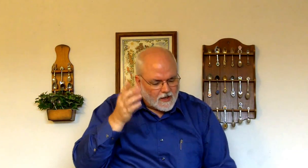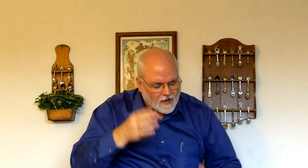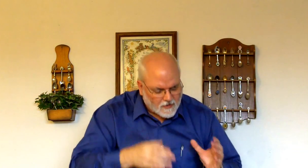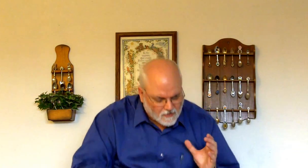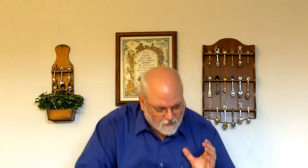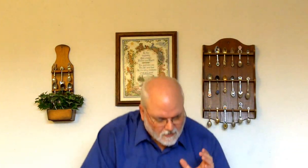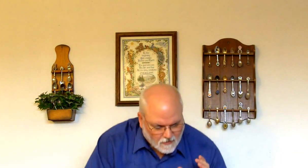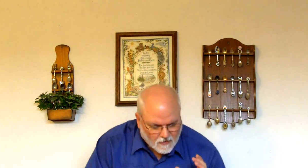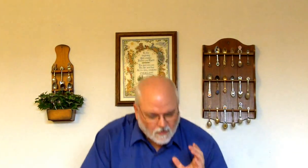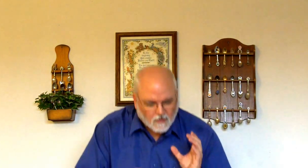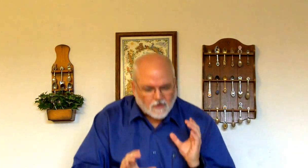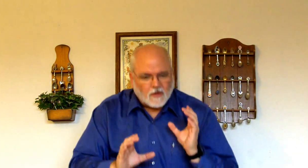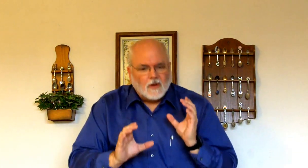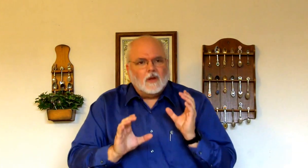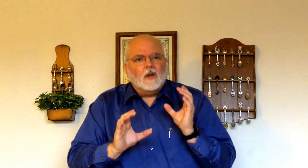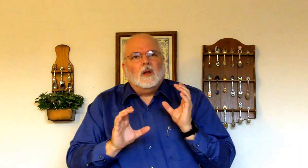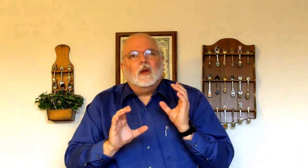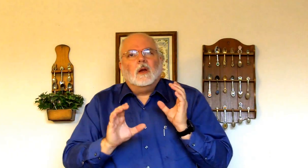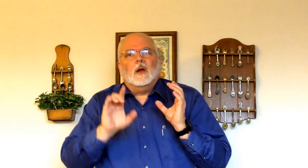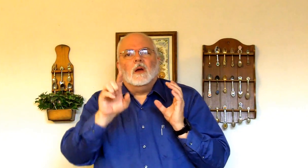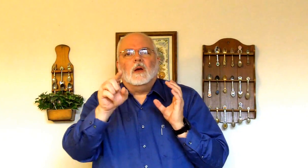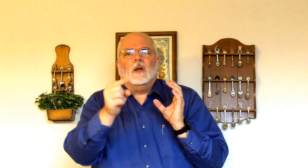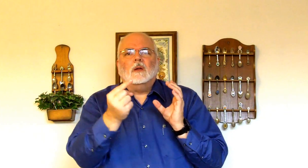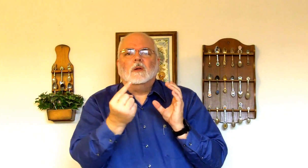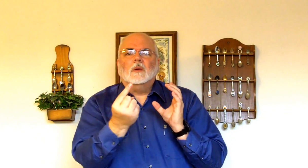took alone